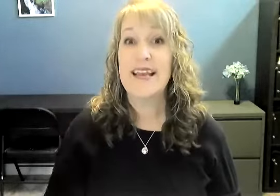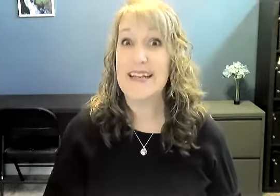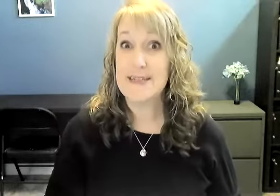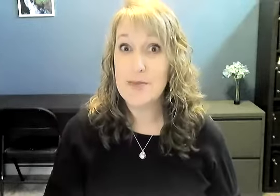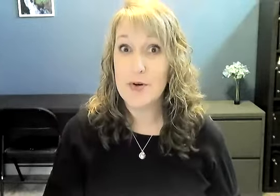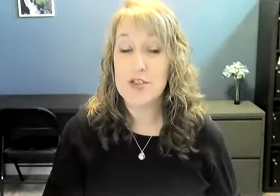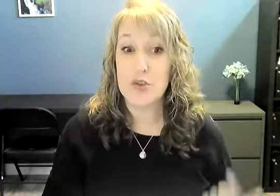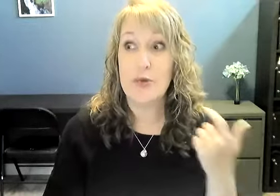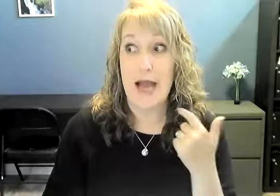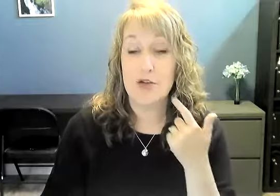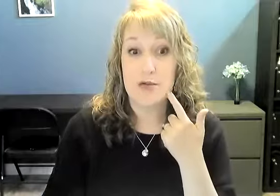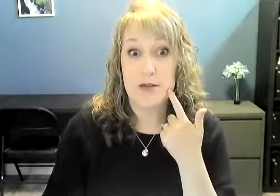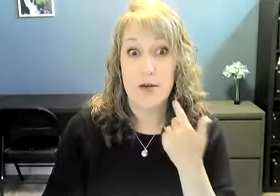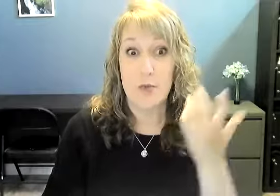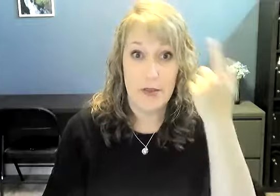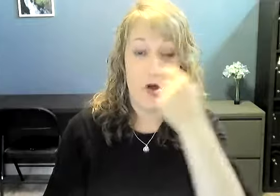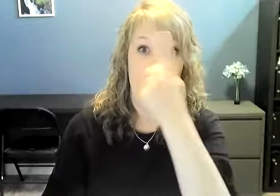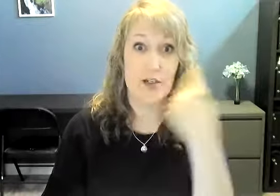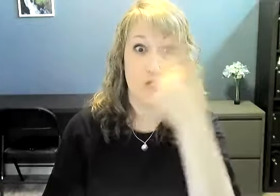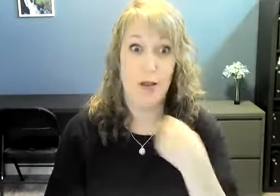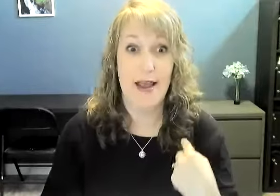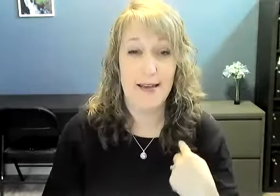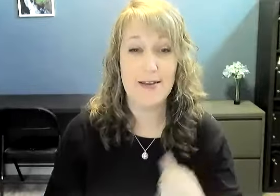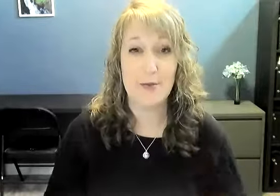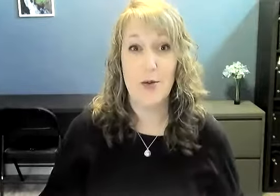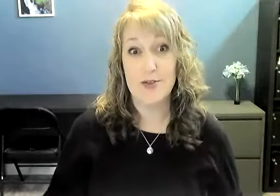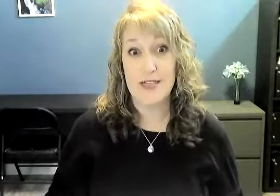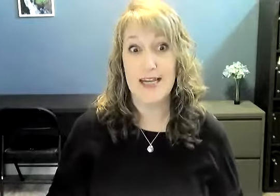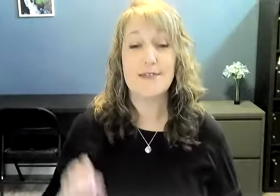It is important to actually nod with your actual head as well when you sign yes.